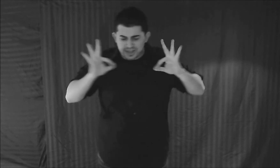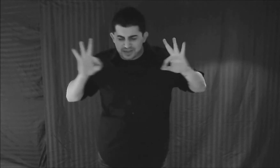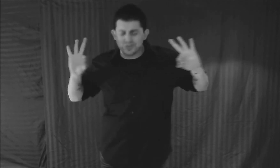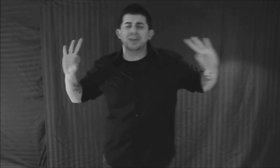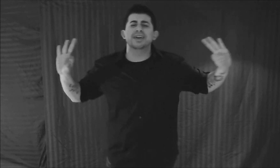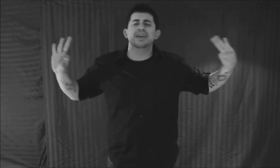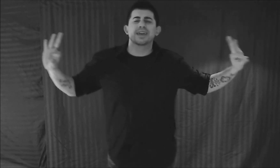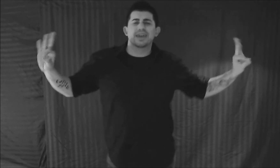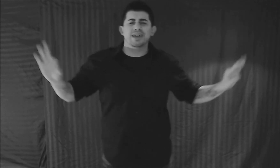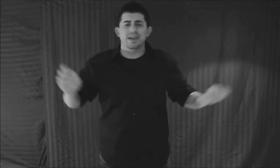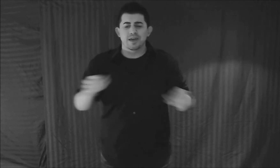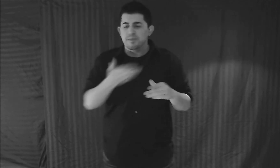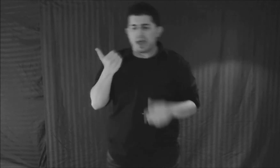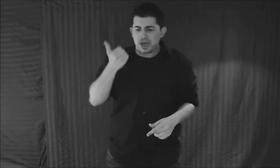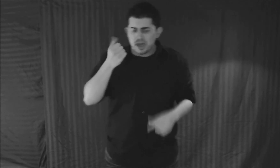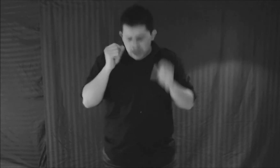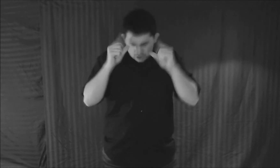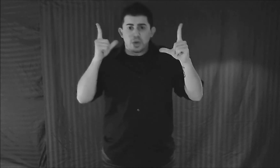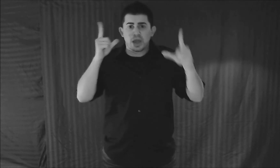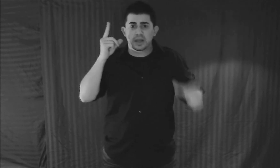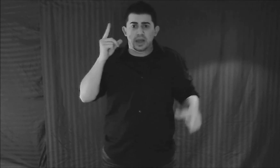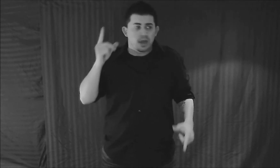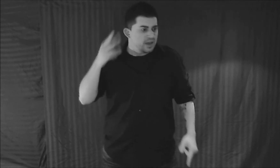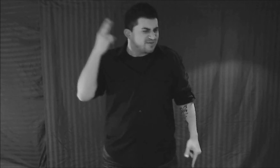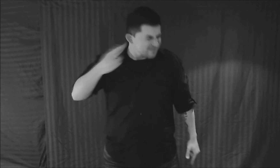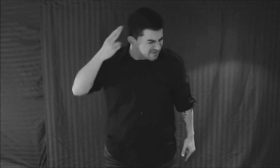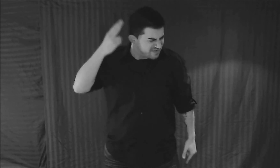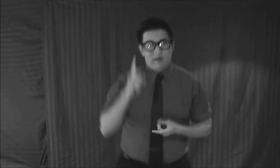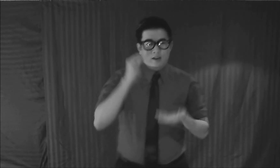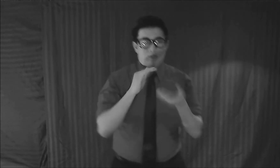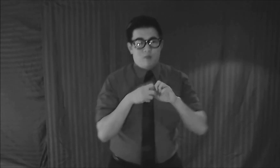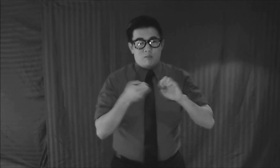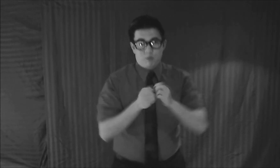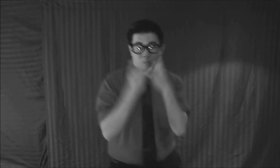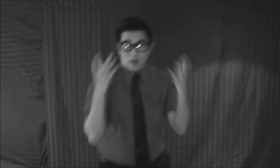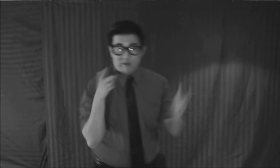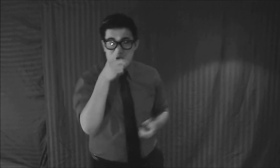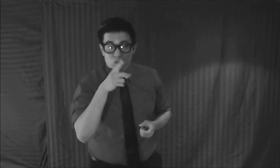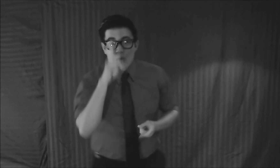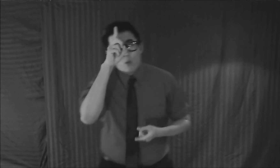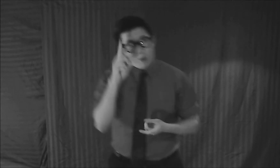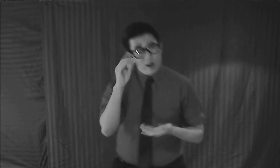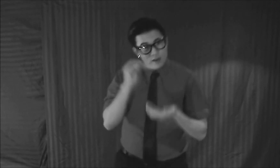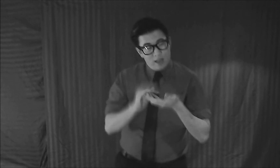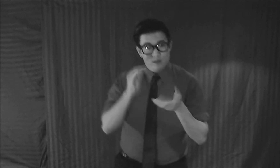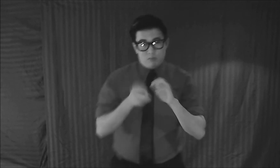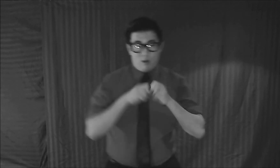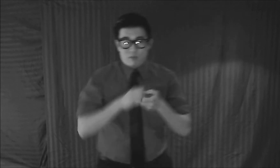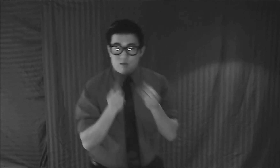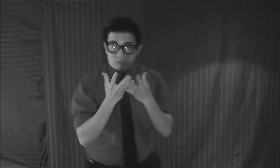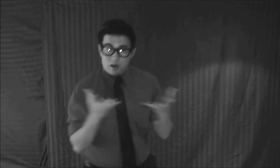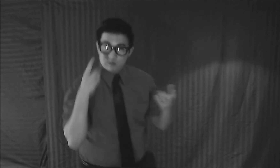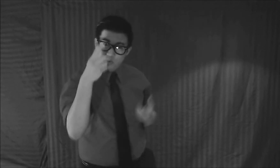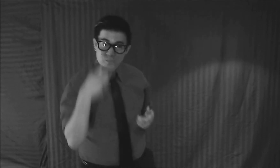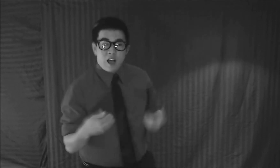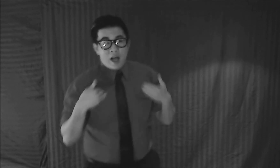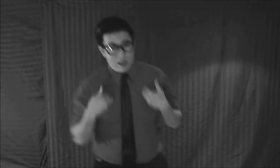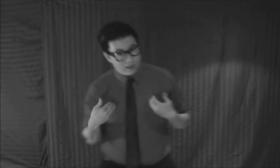wiser and realize that I'm dead One less problem without ya I got one less problem without ya